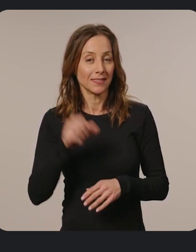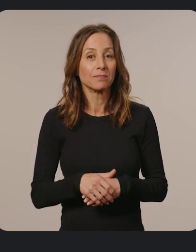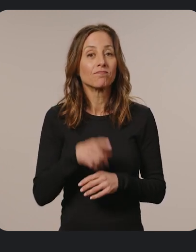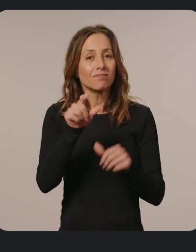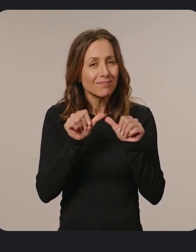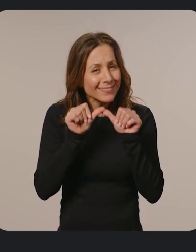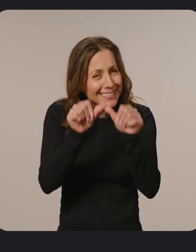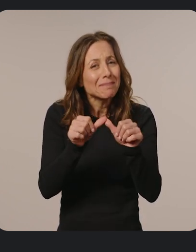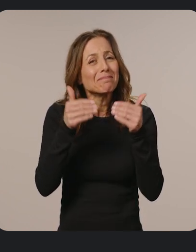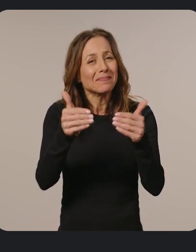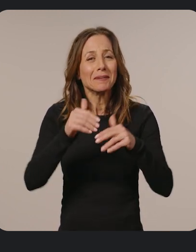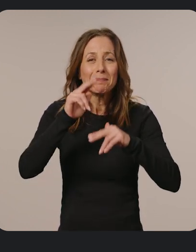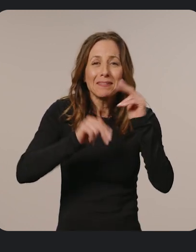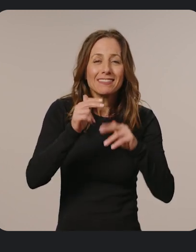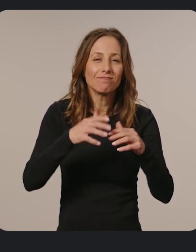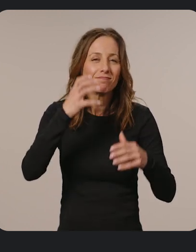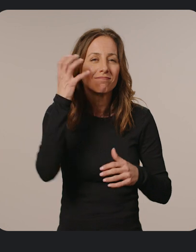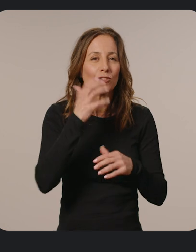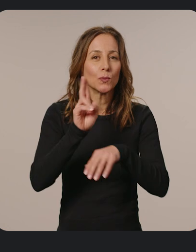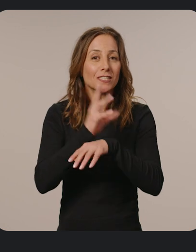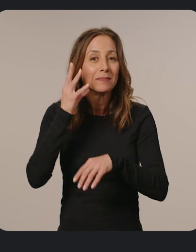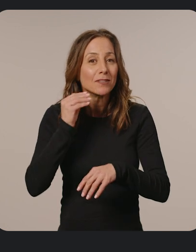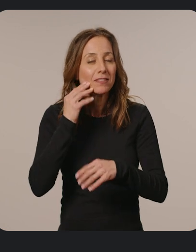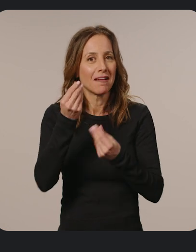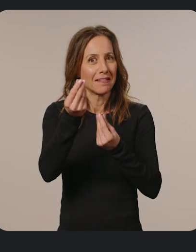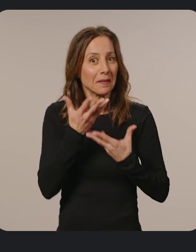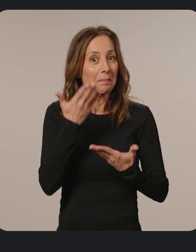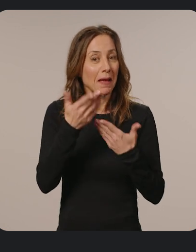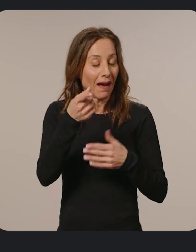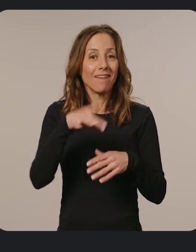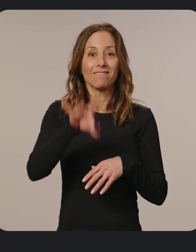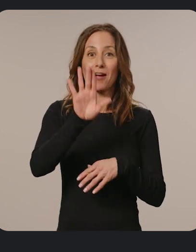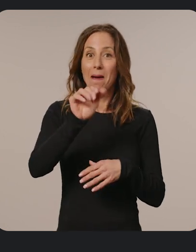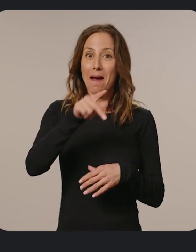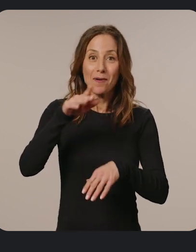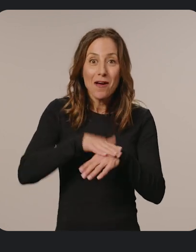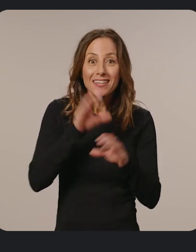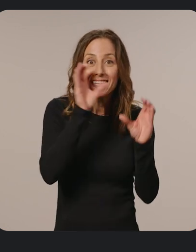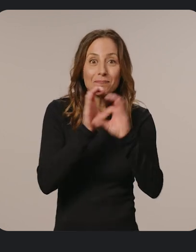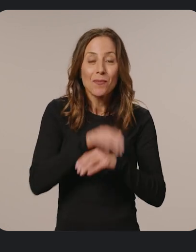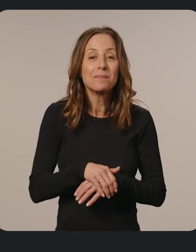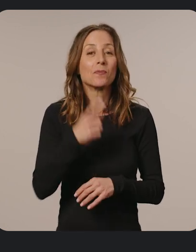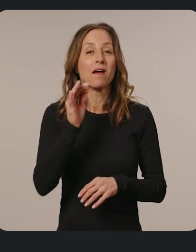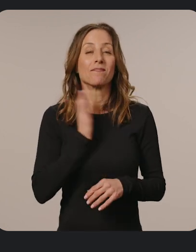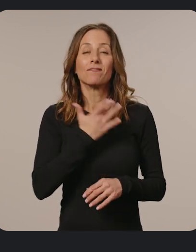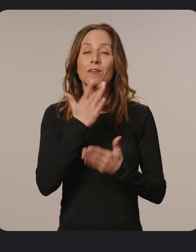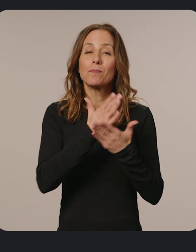experiences, then let us know so you can find your app on Explore. One of our favorite parts of Google I.O. is getting the